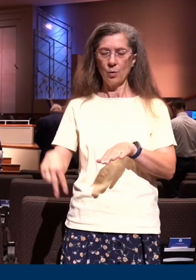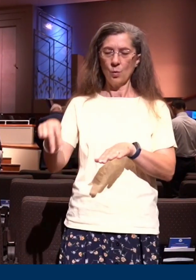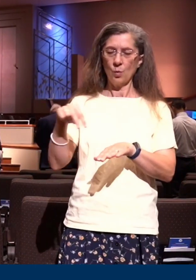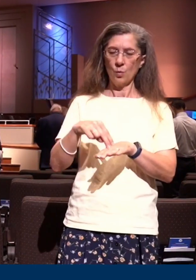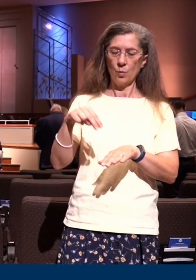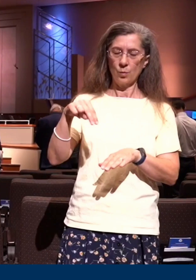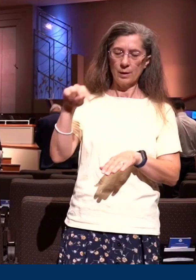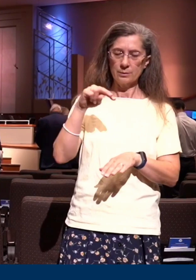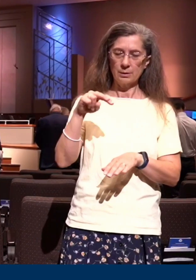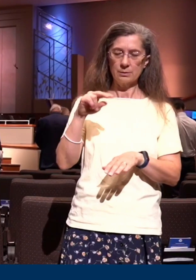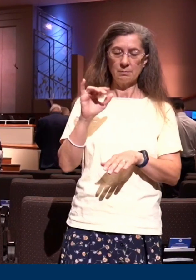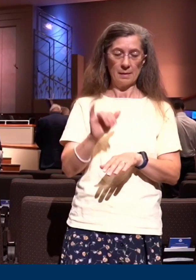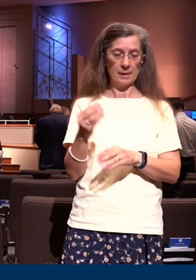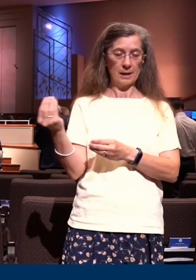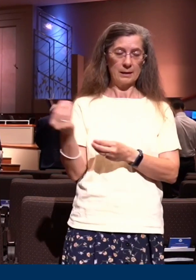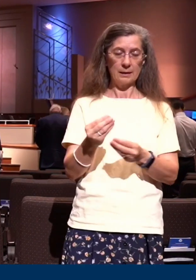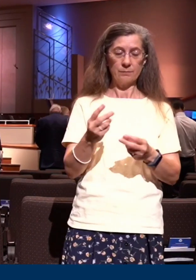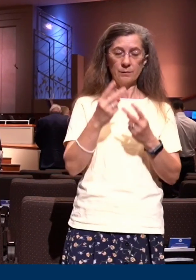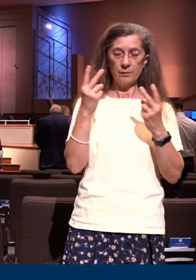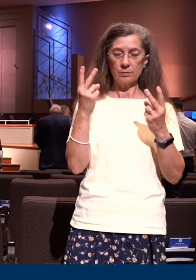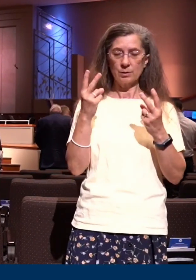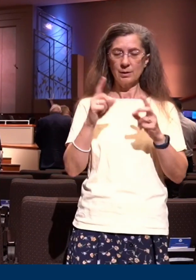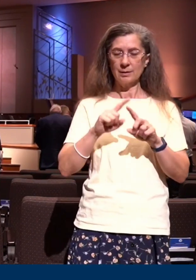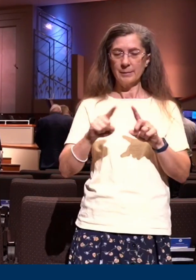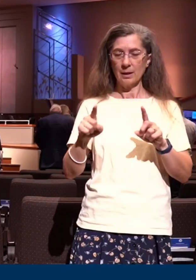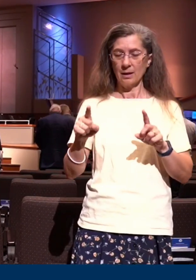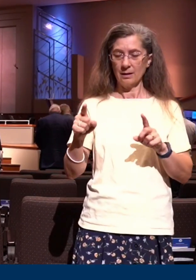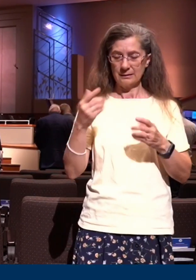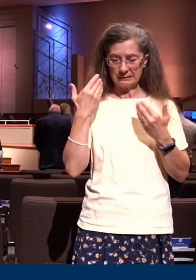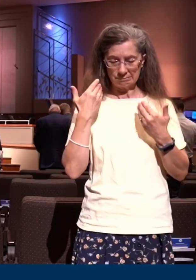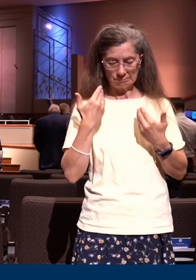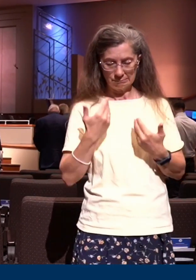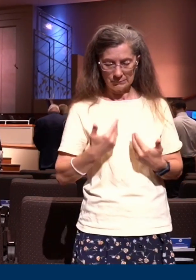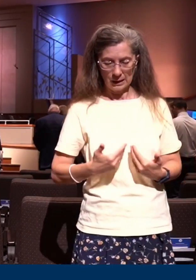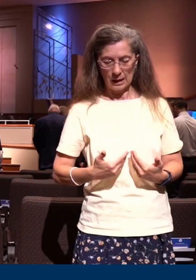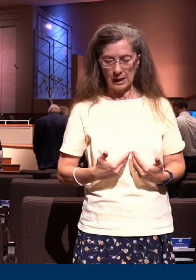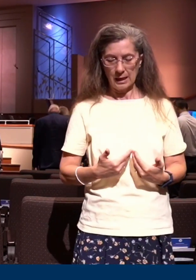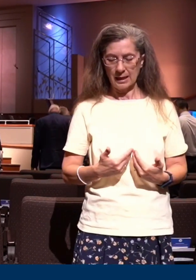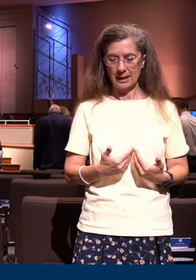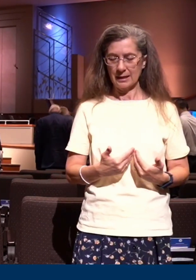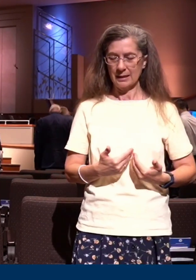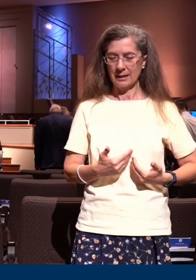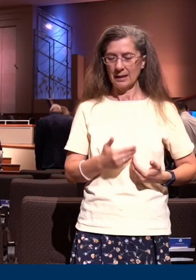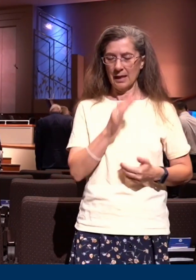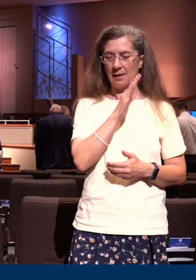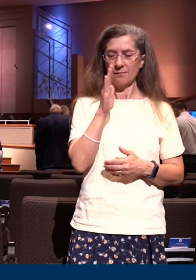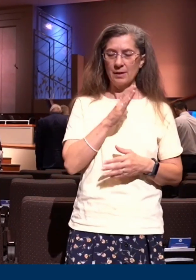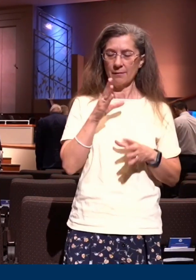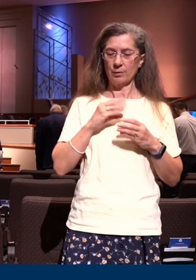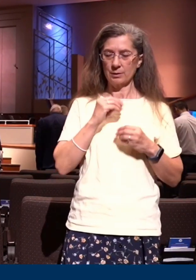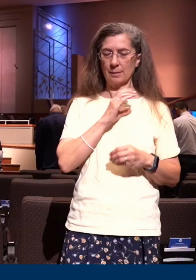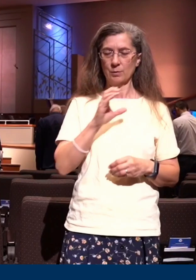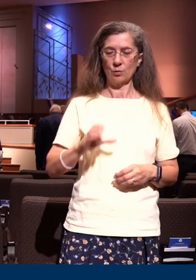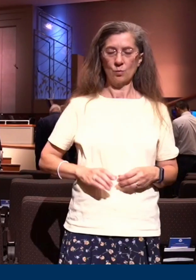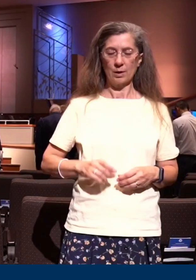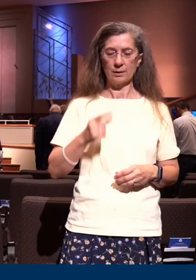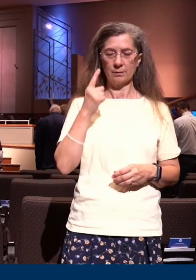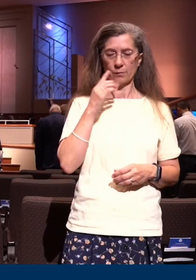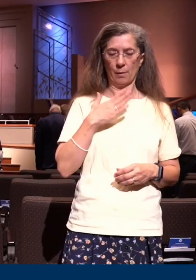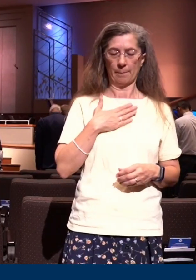brings victory but I'm not sure that I have ever accepted Jesus Christ into my life I don't know that